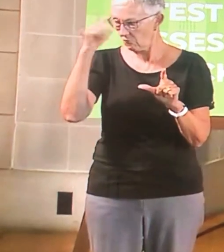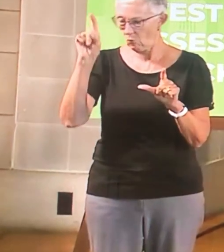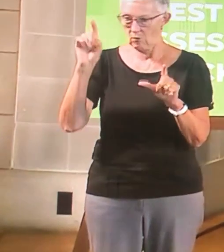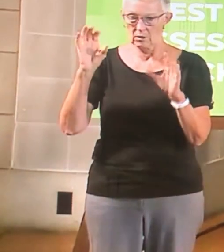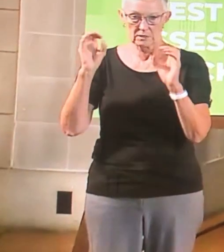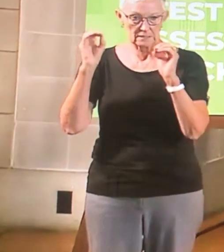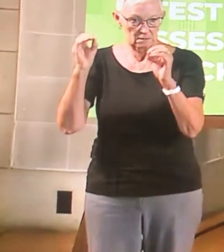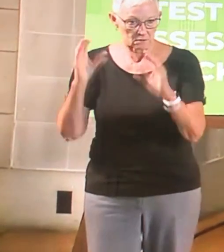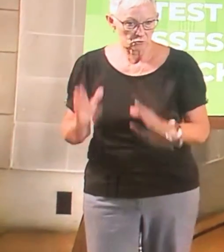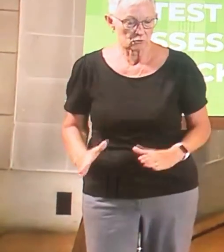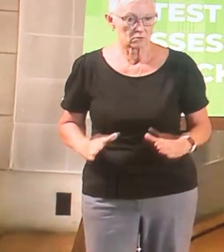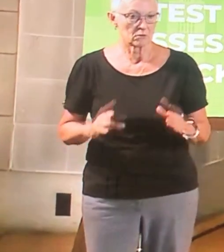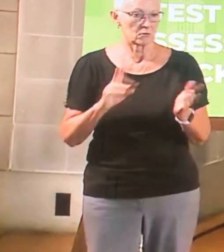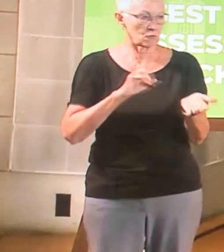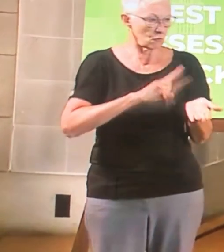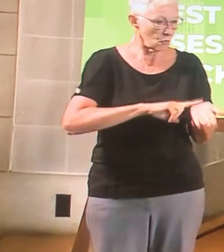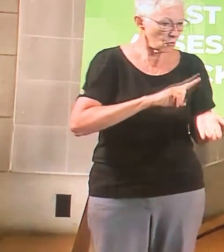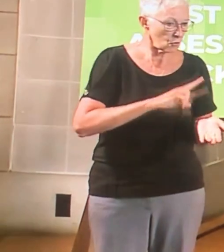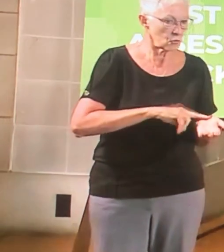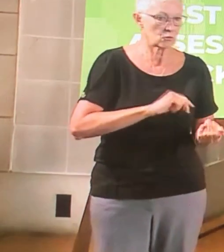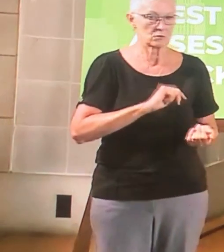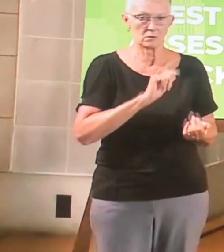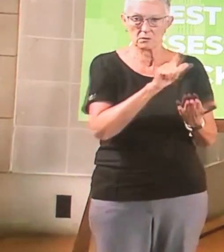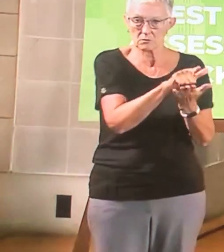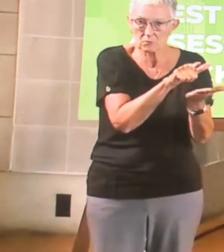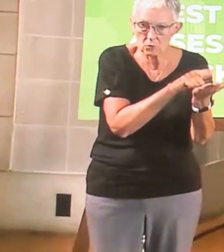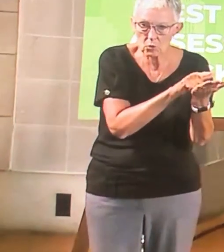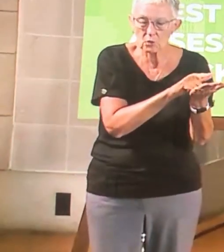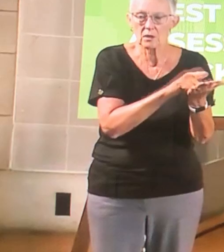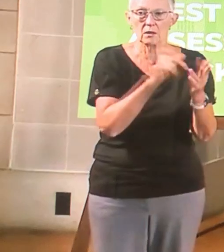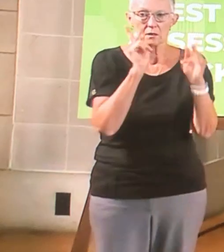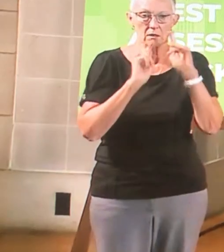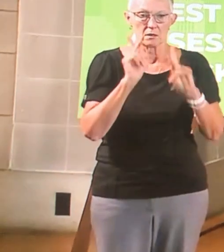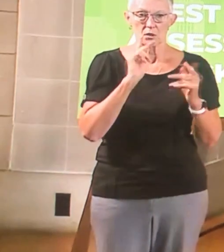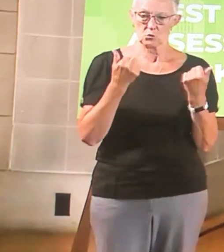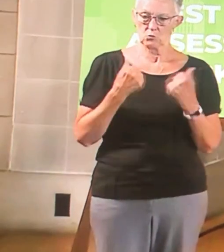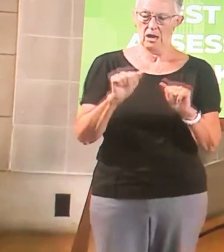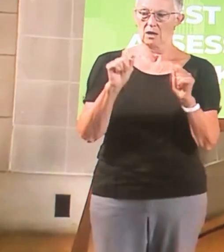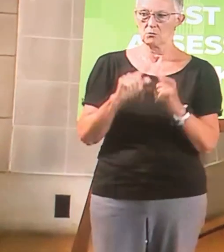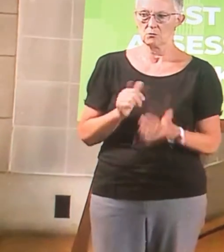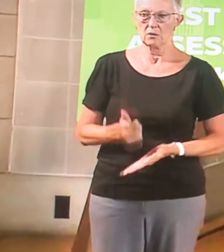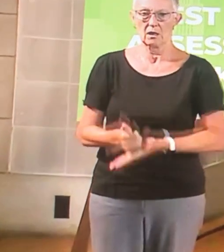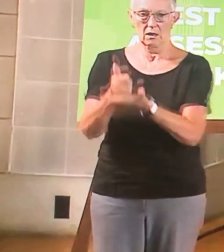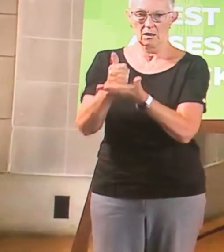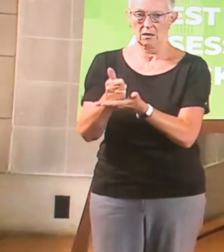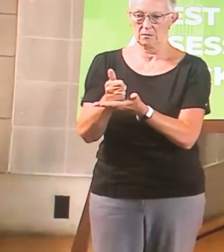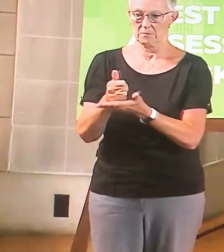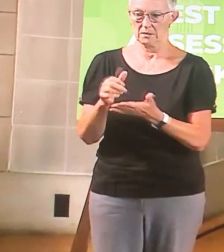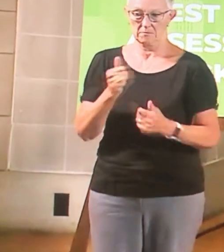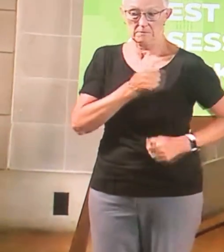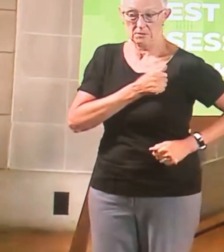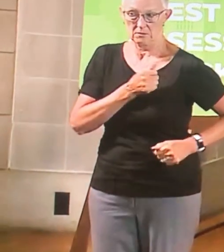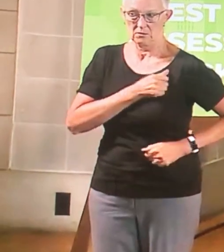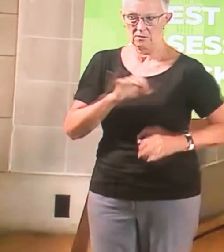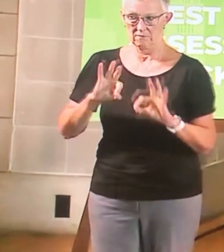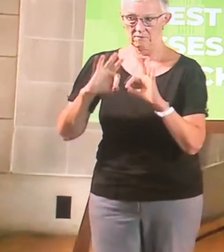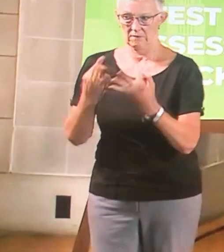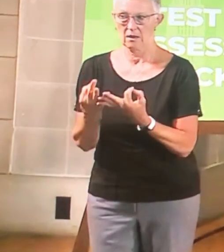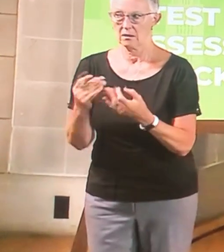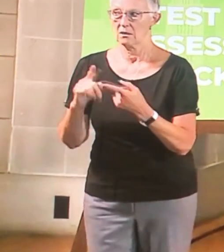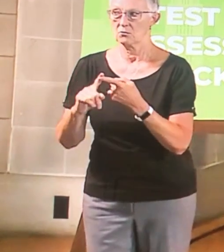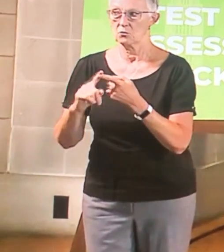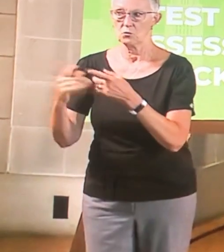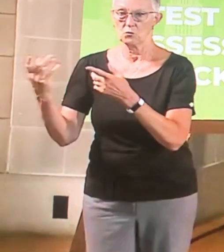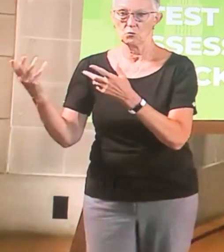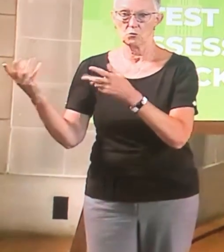estate agents we do it with attorneys really trying to help those active duty families to be able to integrate into our communities to be able to make